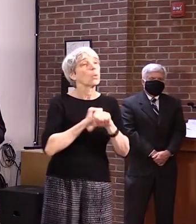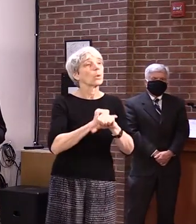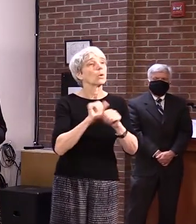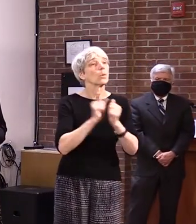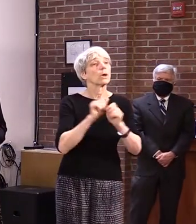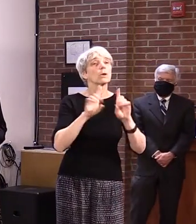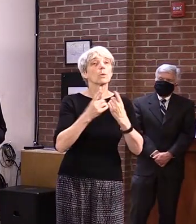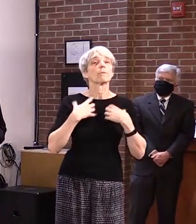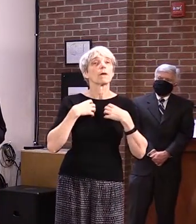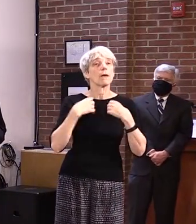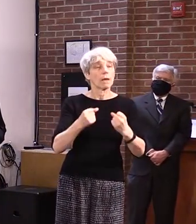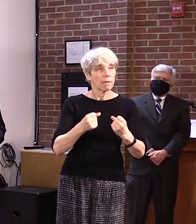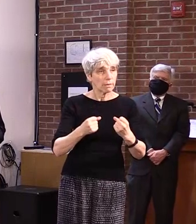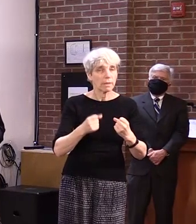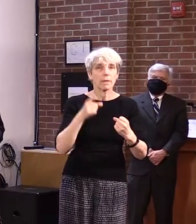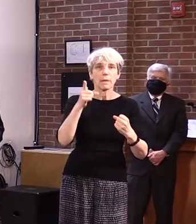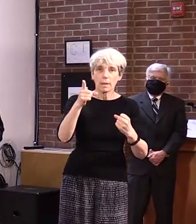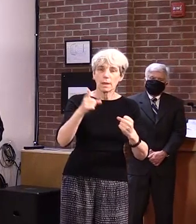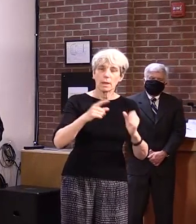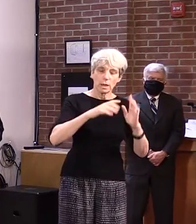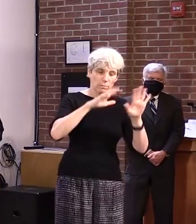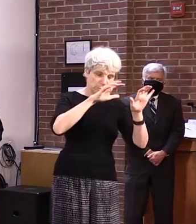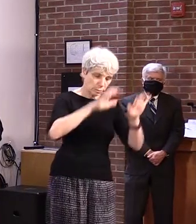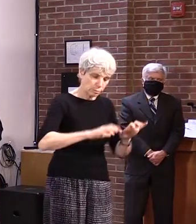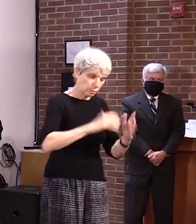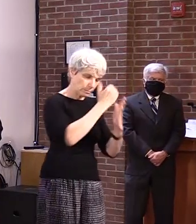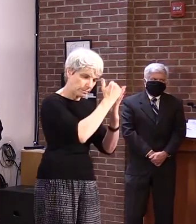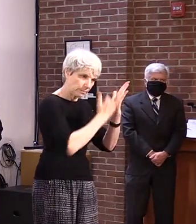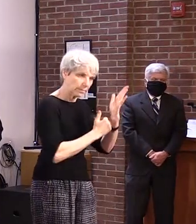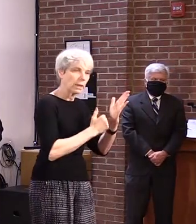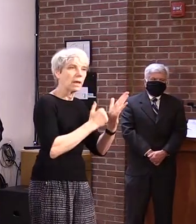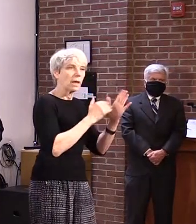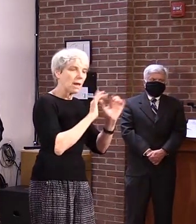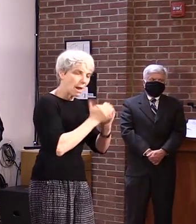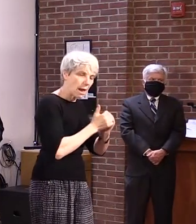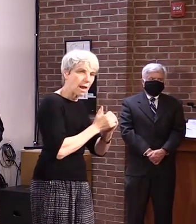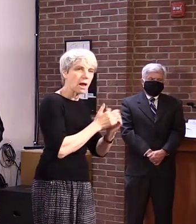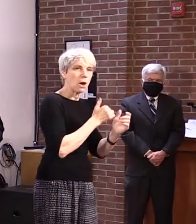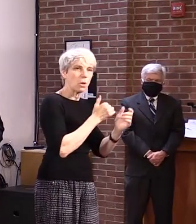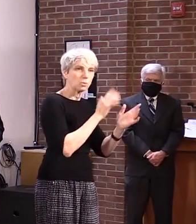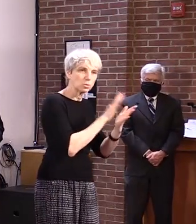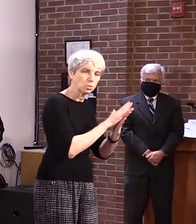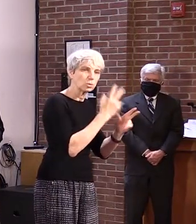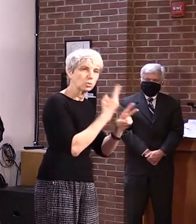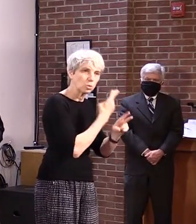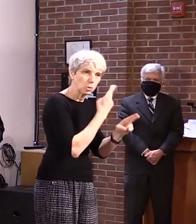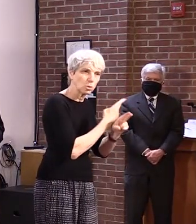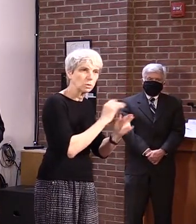the Department of Health to provide guidance to school nurses and administrators on the proper use and care of this equipment.